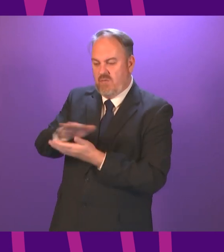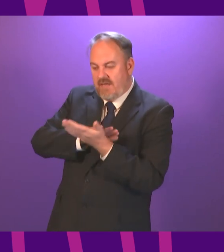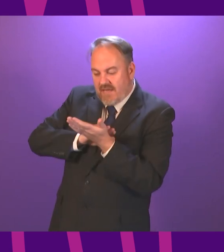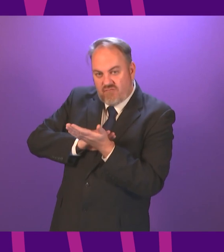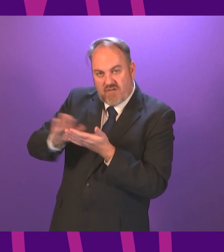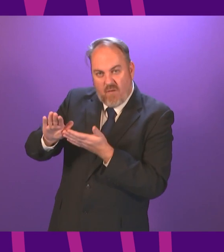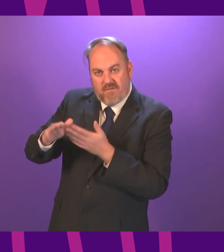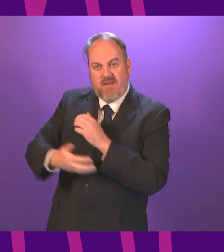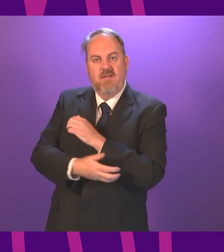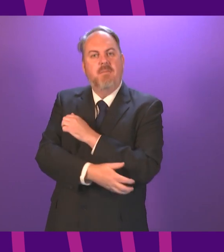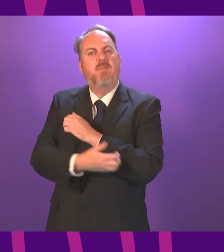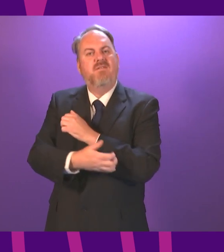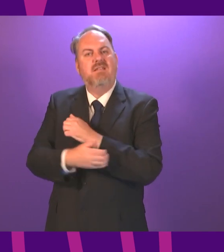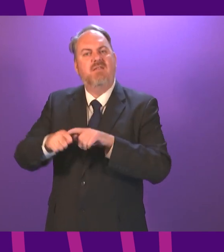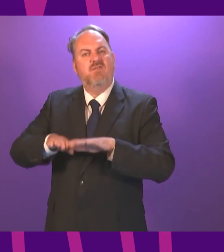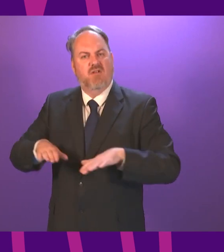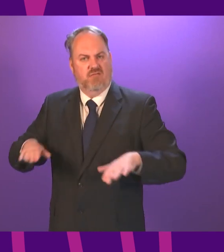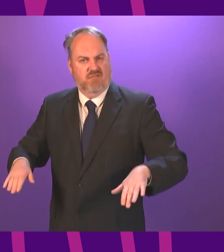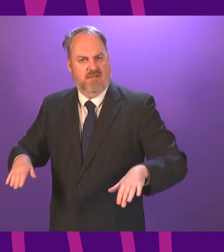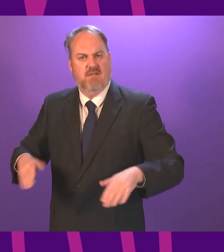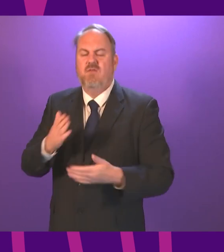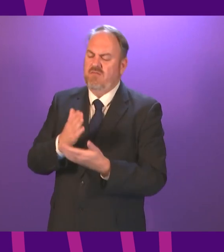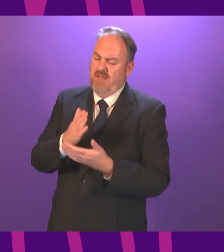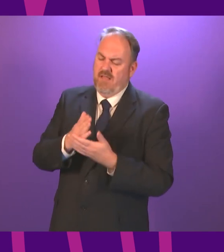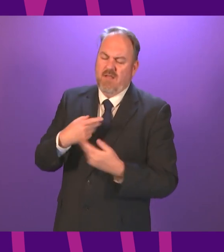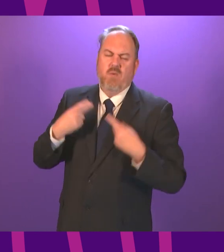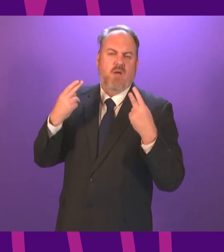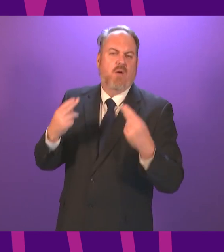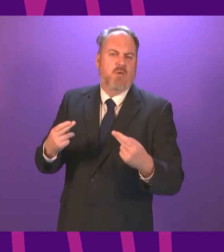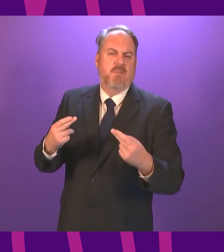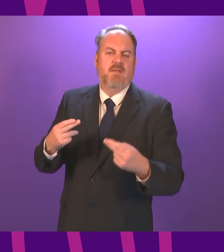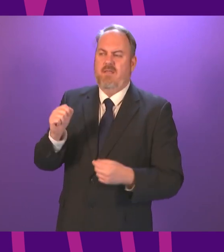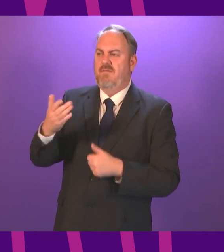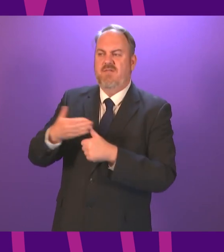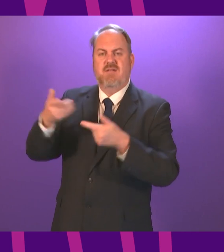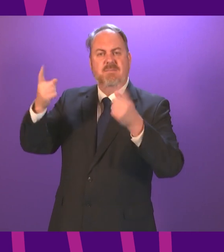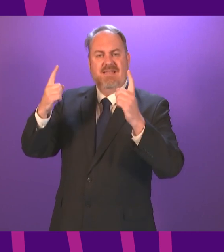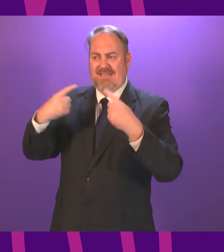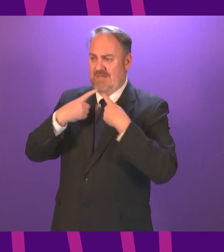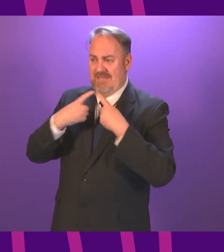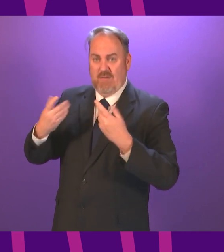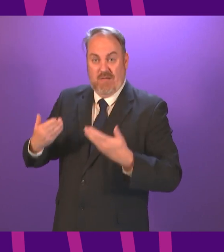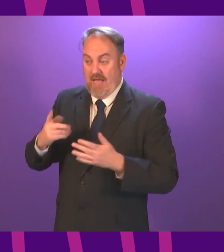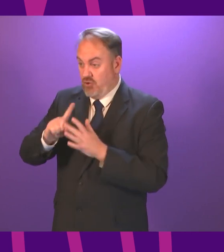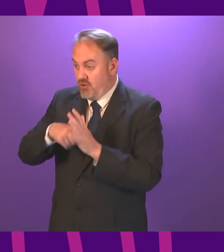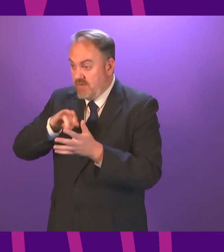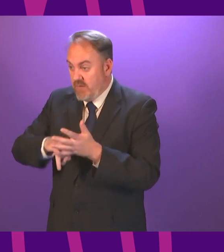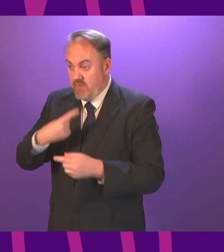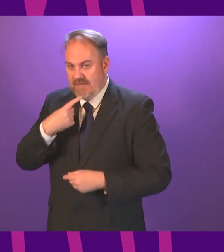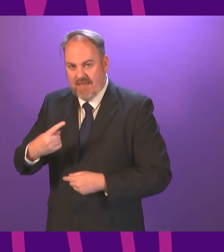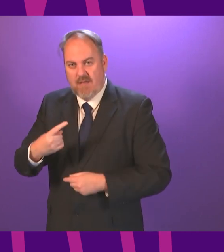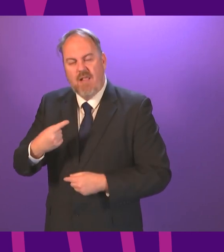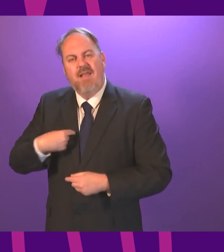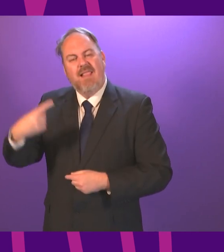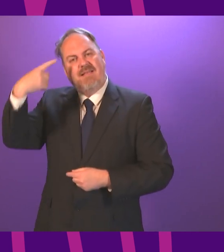of those issues should be partisan and I hope following the statement from the first minister yesterday and reiterated by Mr Swinney today we can go back to the founding